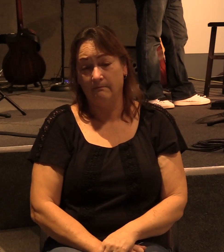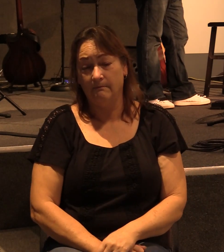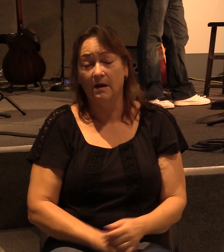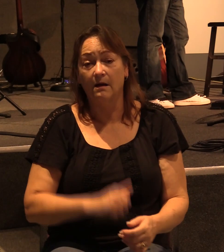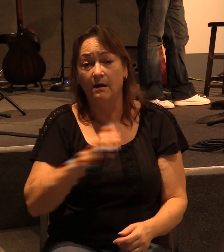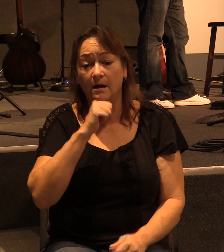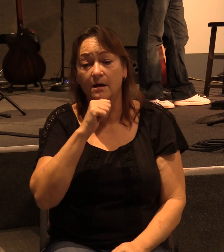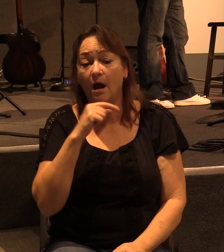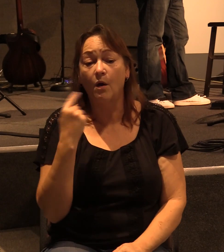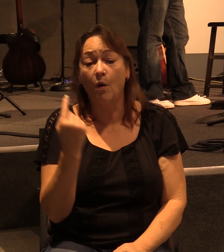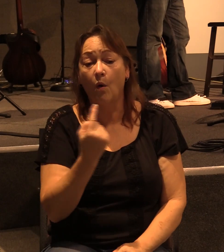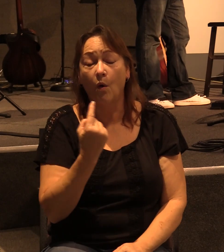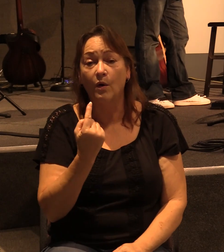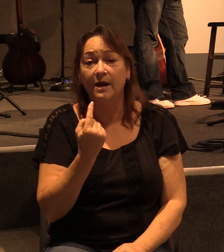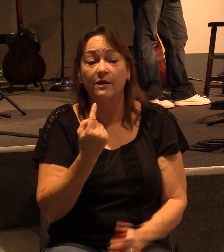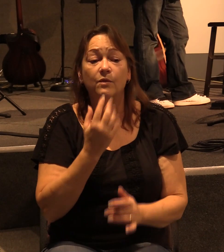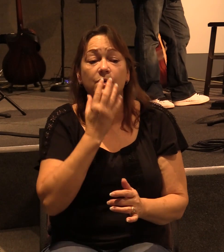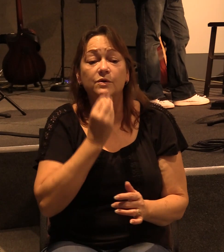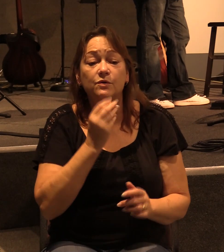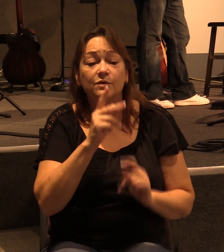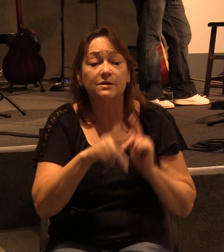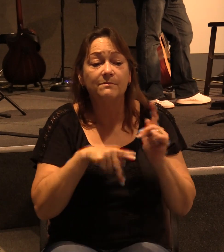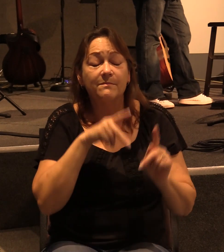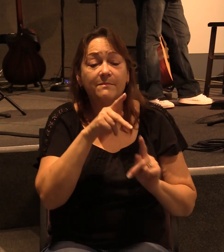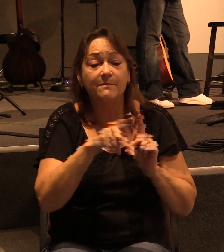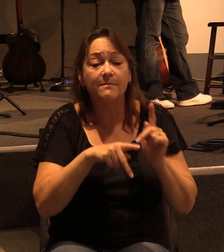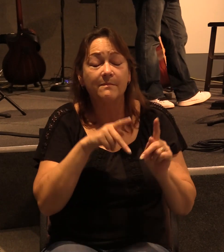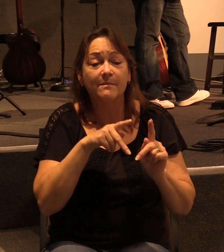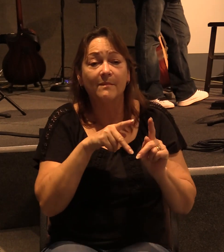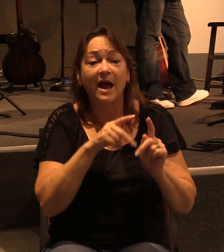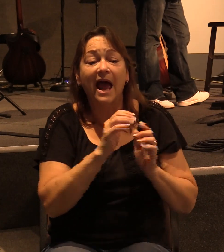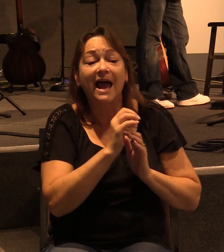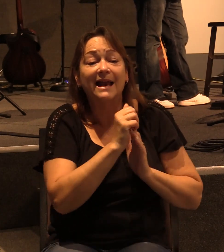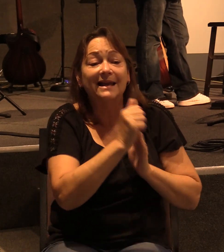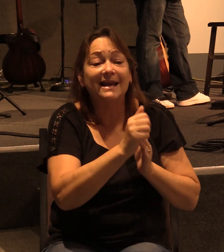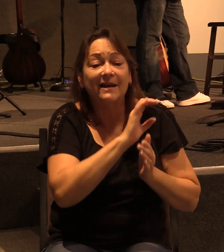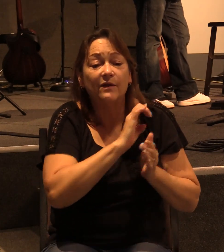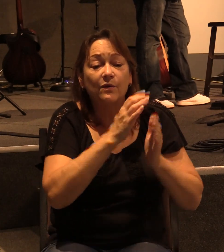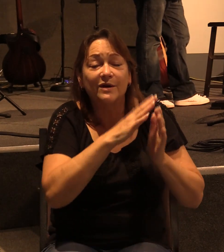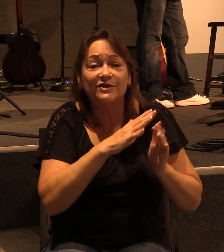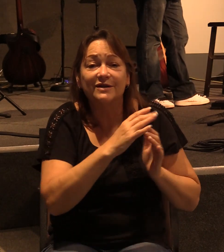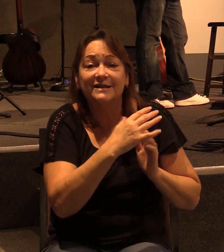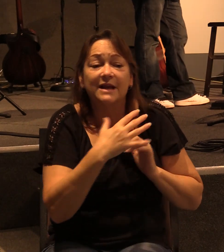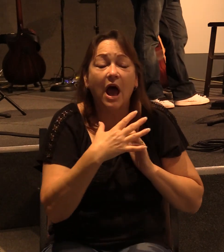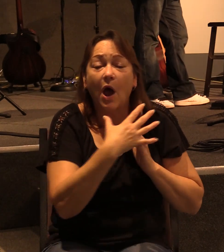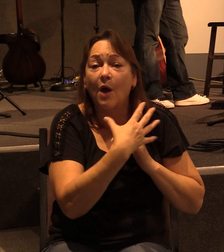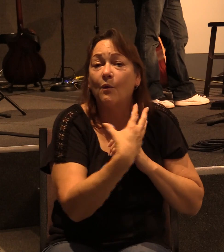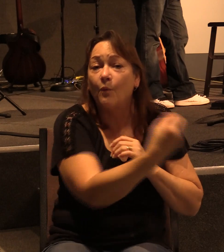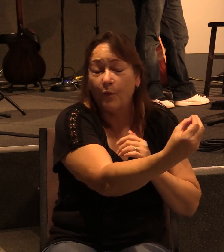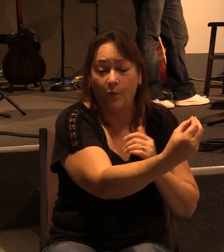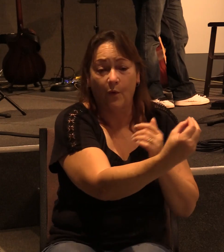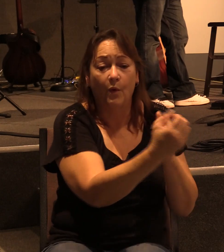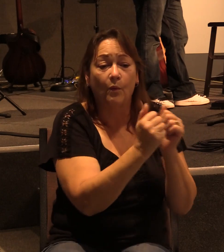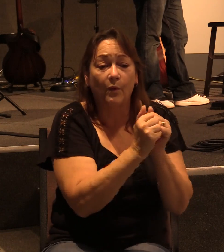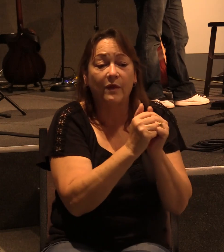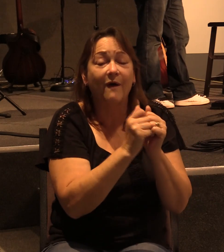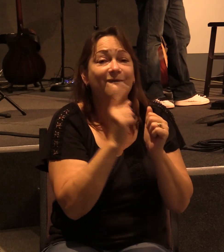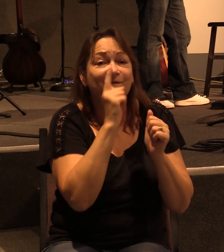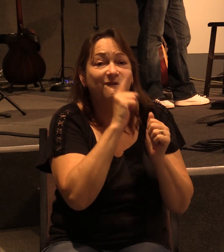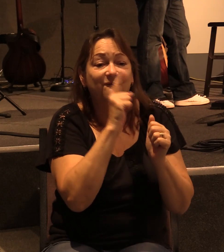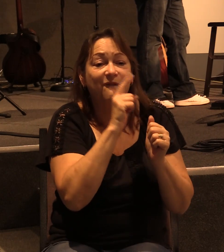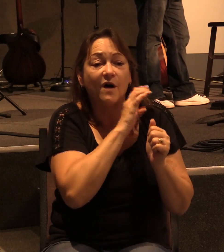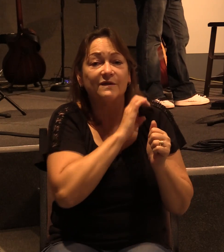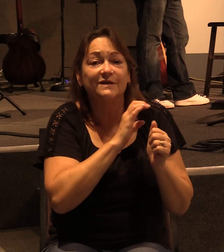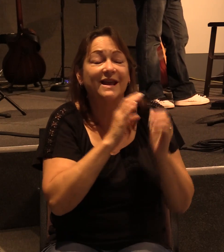Not only were there Judaizers leading the new Christians astray with false teachings, but they were also attacking Paul